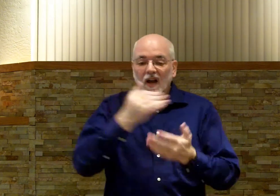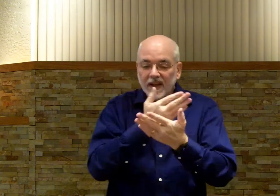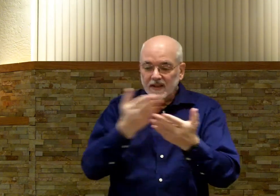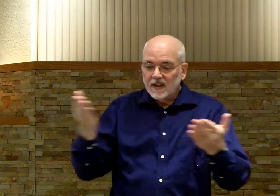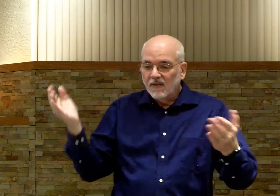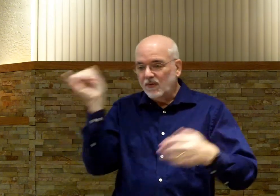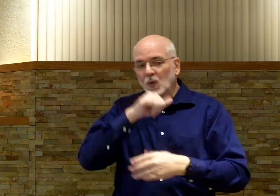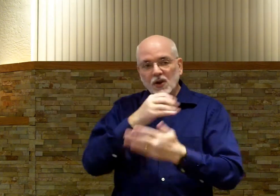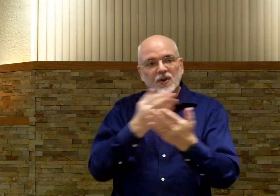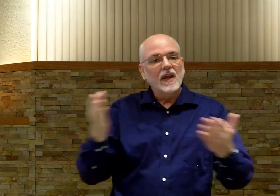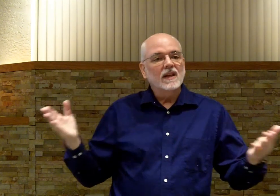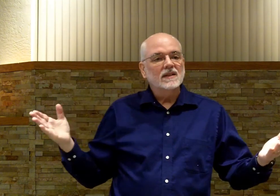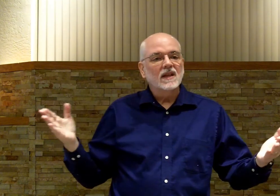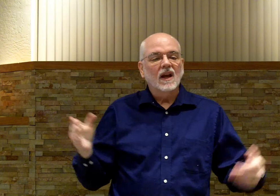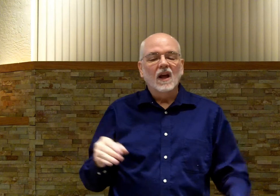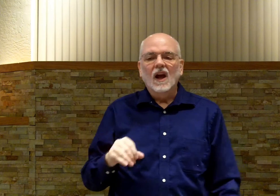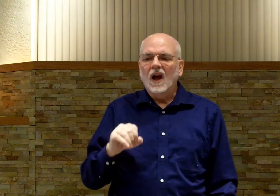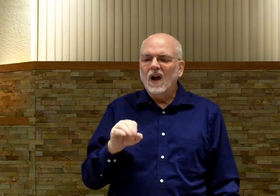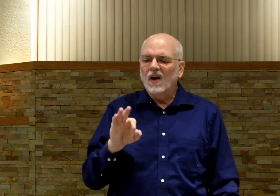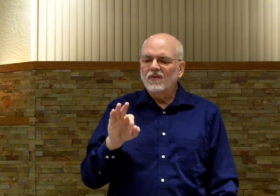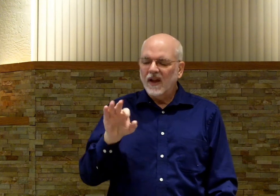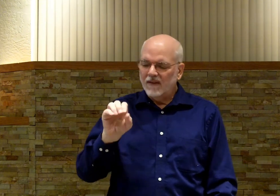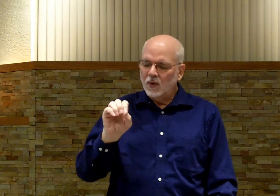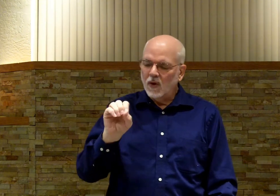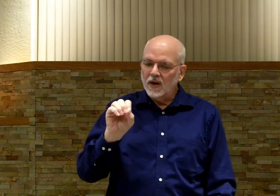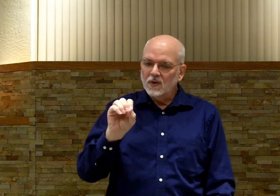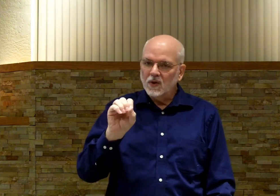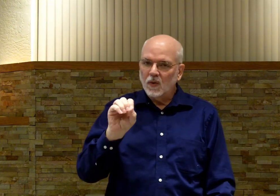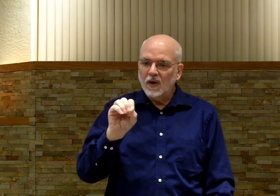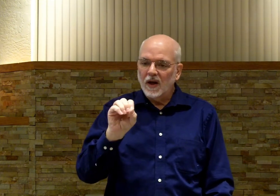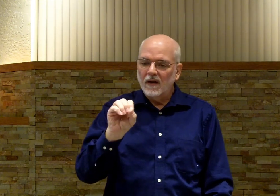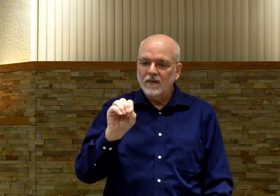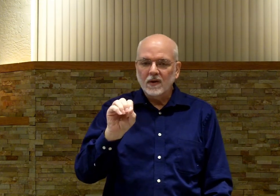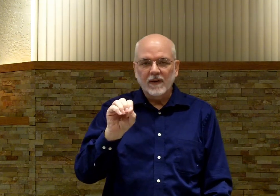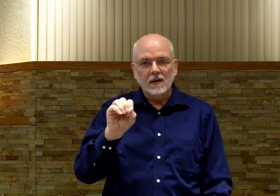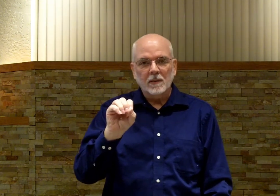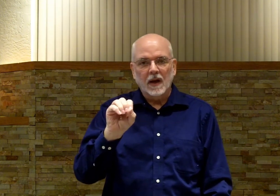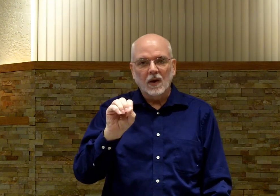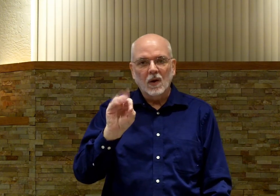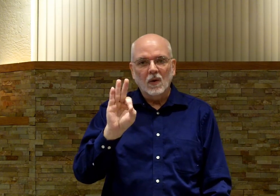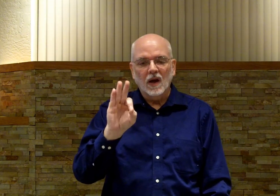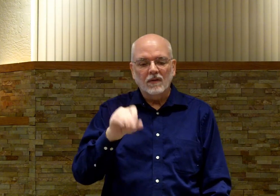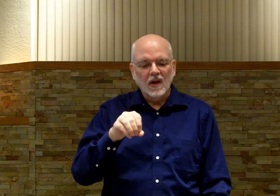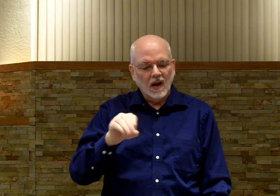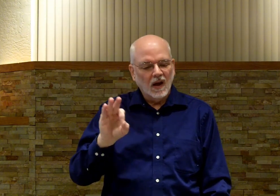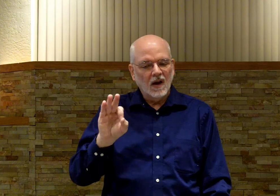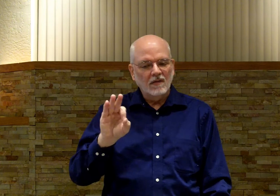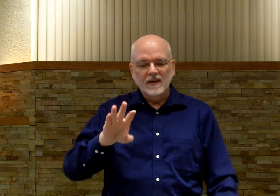Follies. Foolish things. Of. If you want to use the word of, you fingerspell it. O-F. Of.